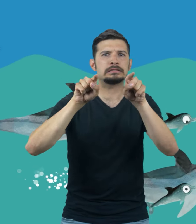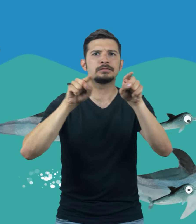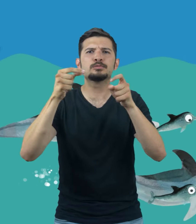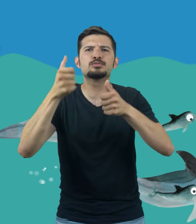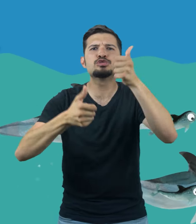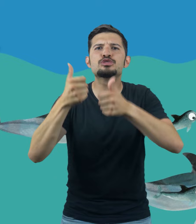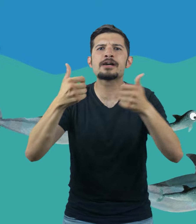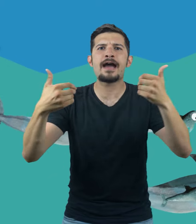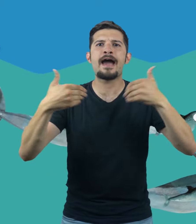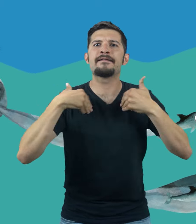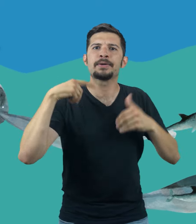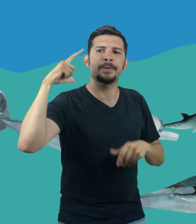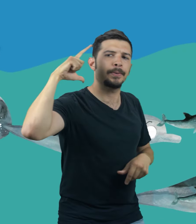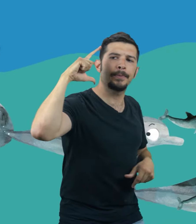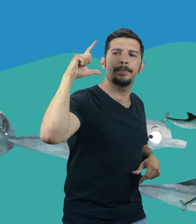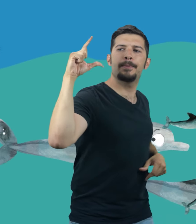Which one has a curvy fin?